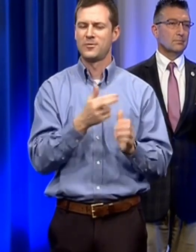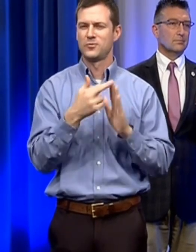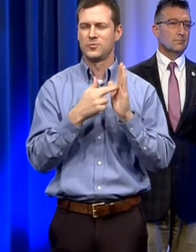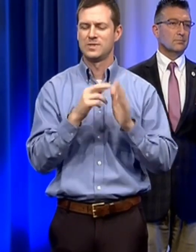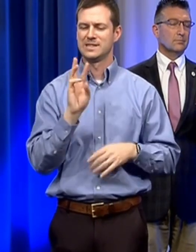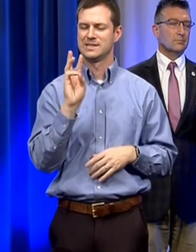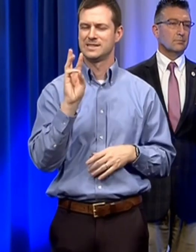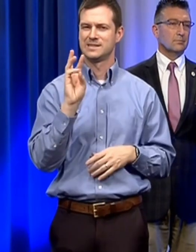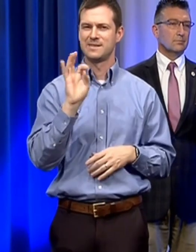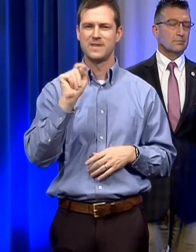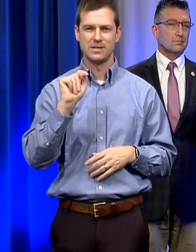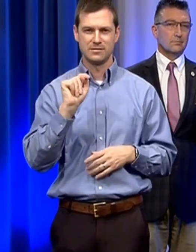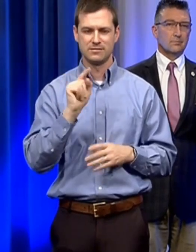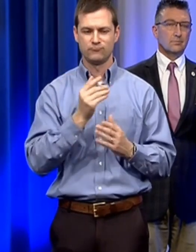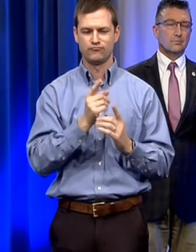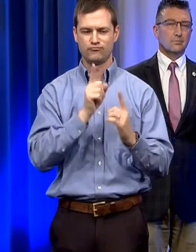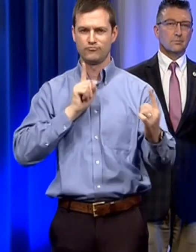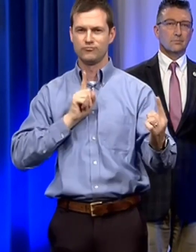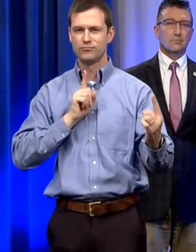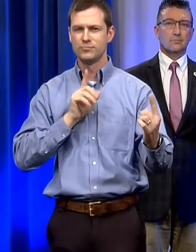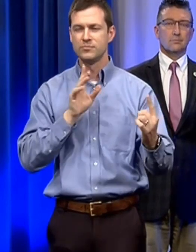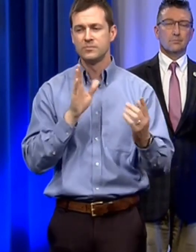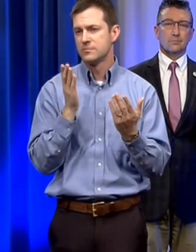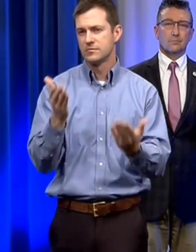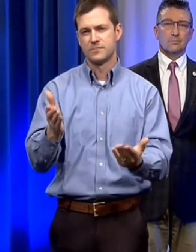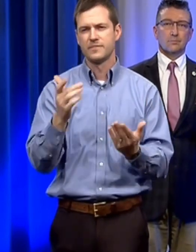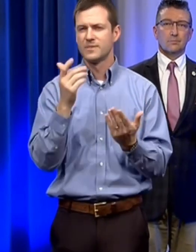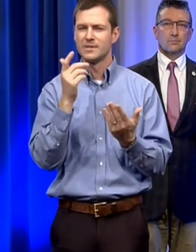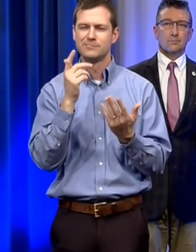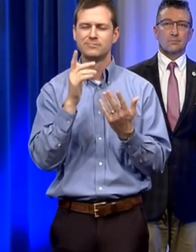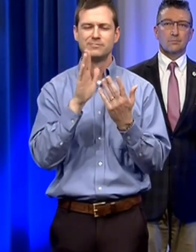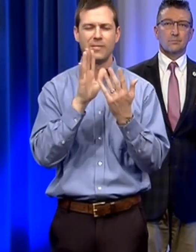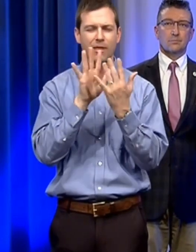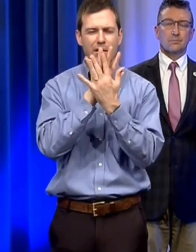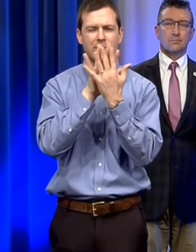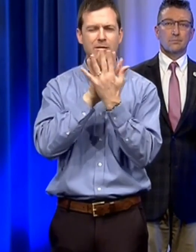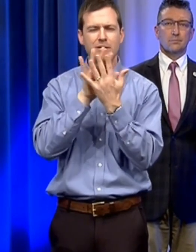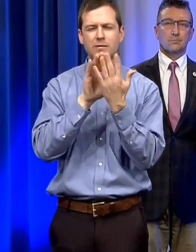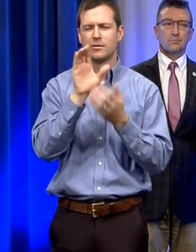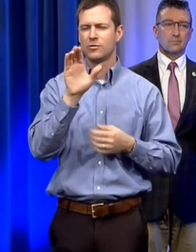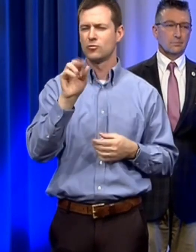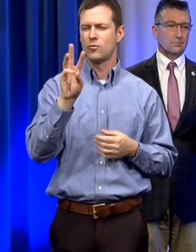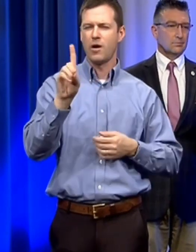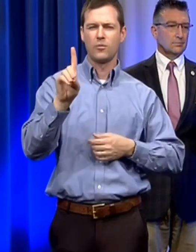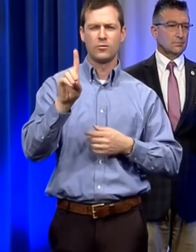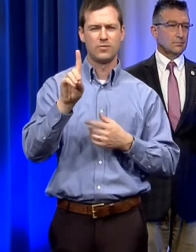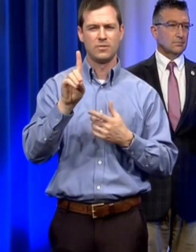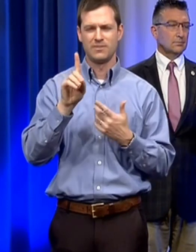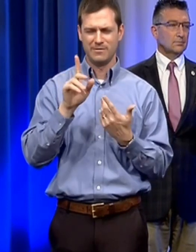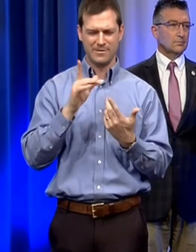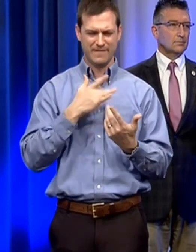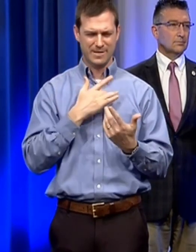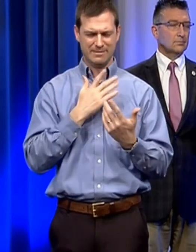so our recommendation would be to avoid any type of crowding situation where you could maintain that's a six foot